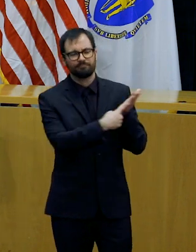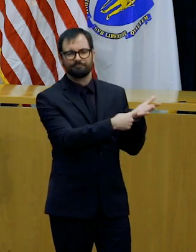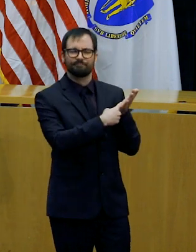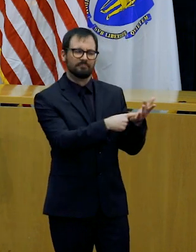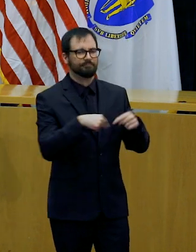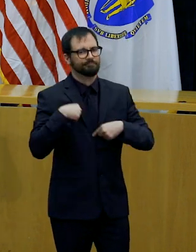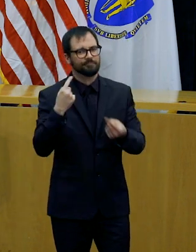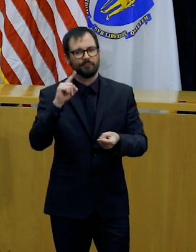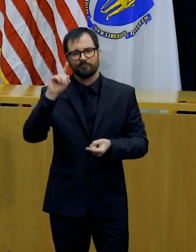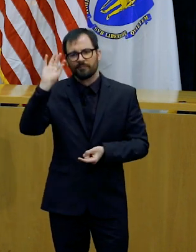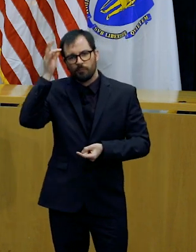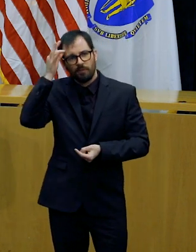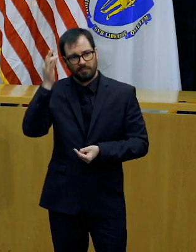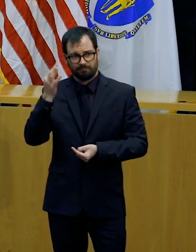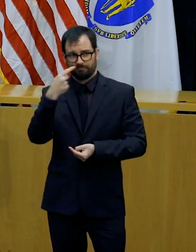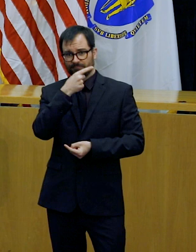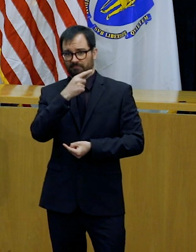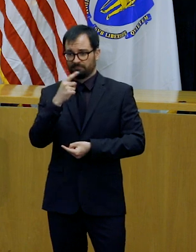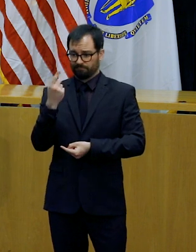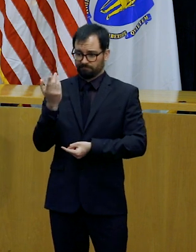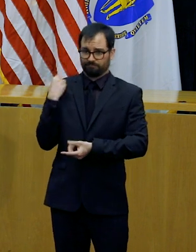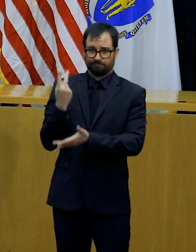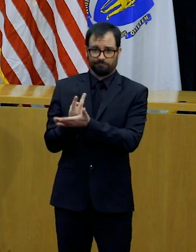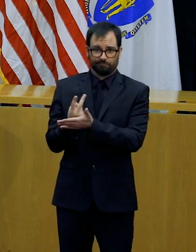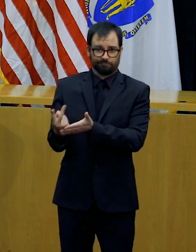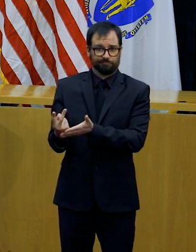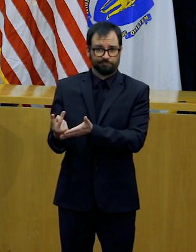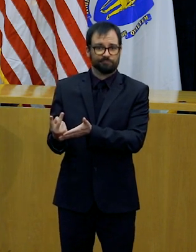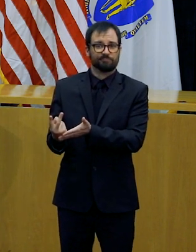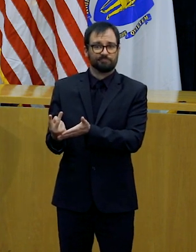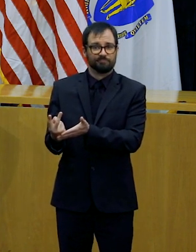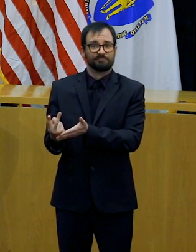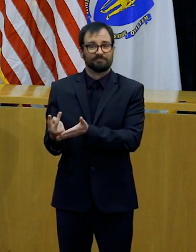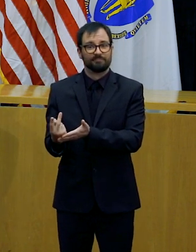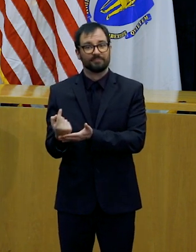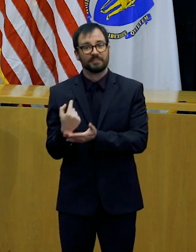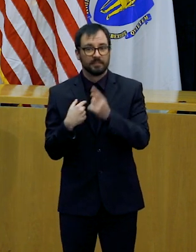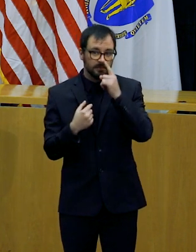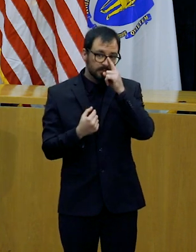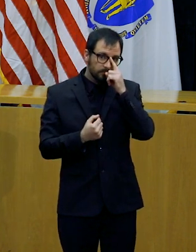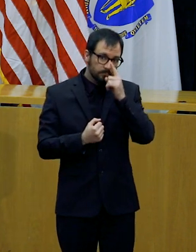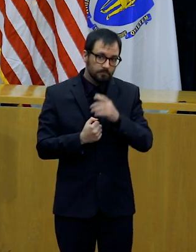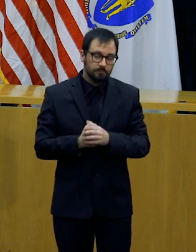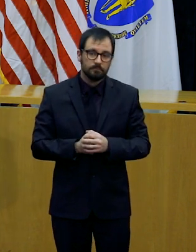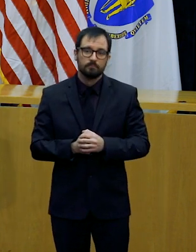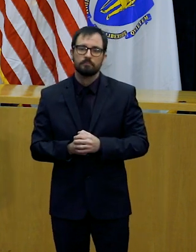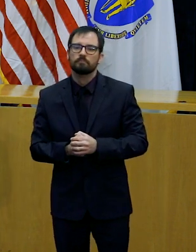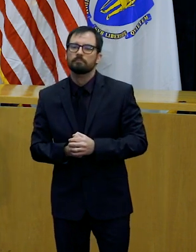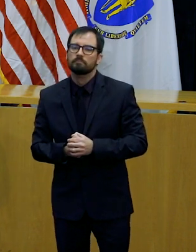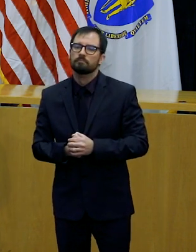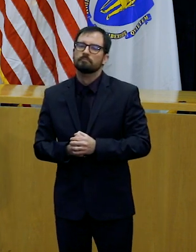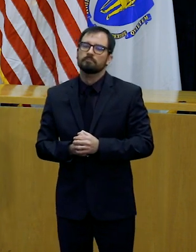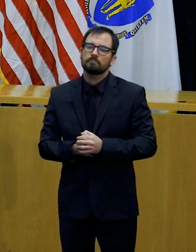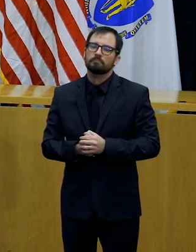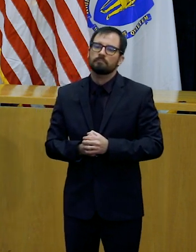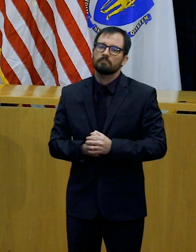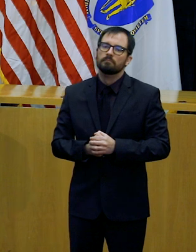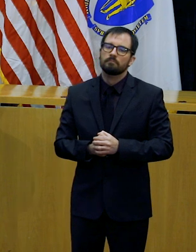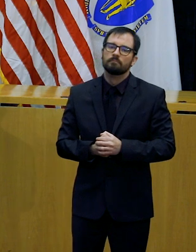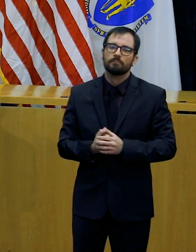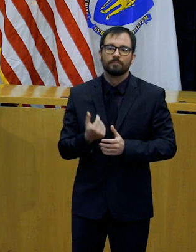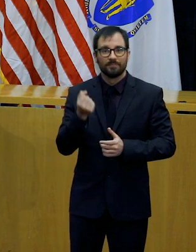I myself have probably talked either directly or on calls with more than 40 of our nation's governors over the past 14 days,